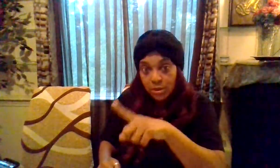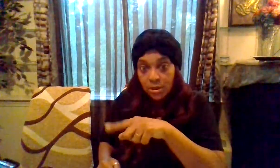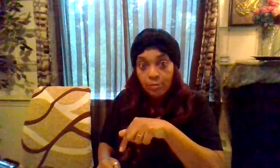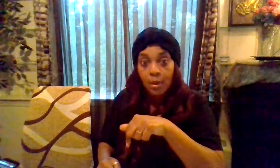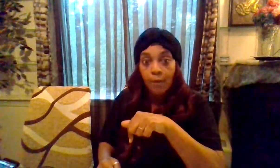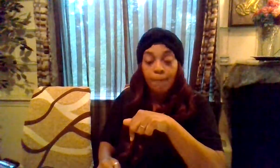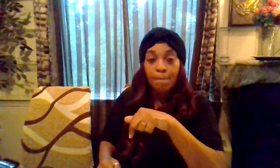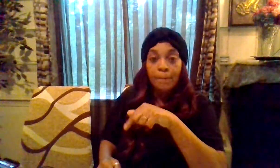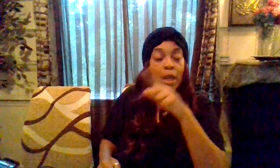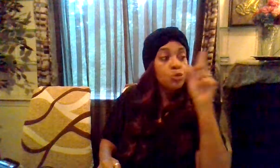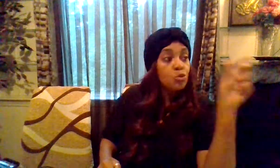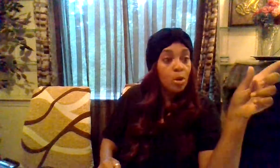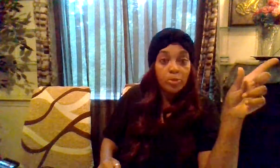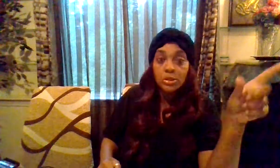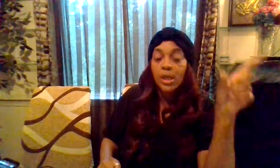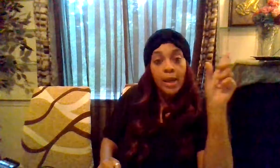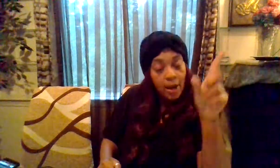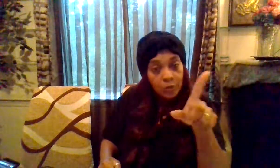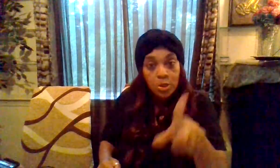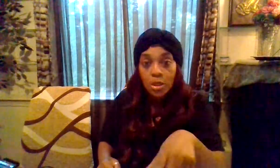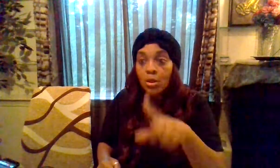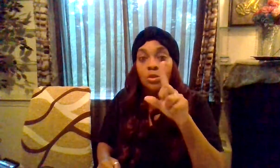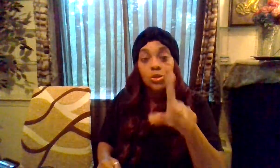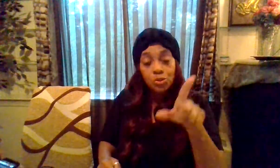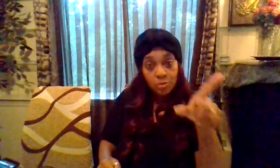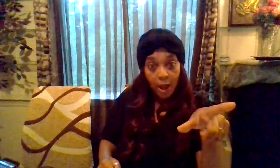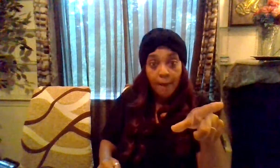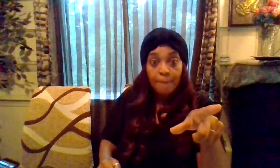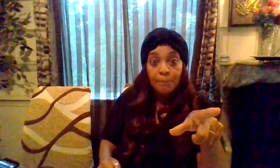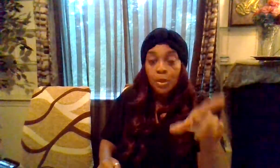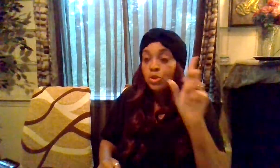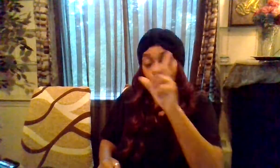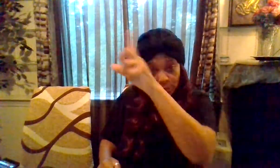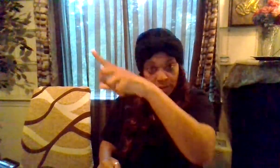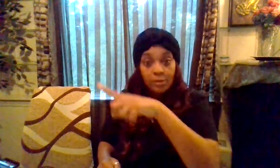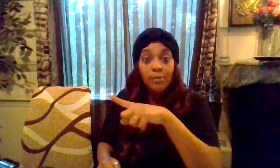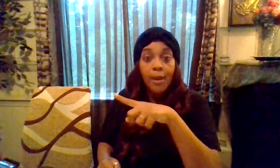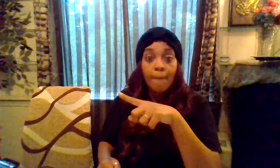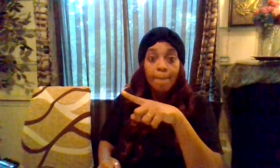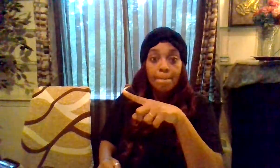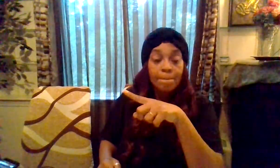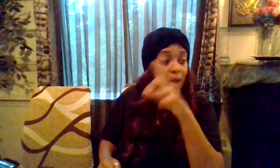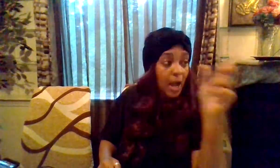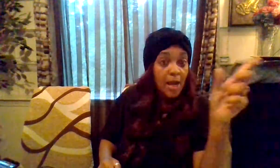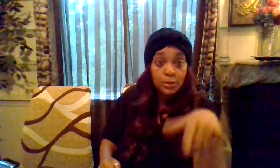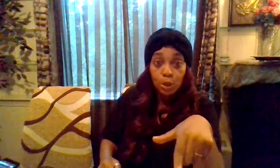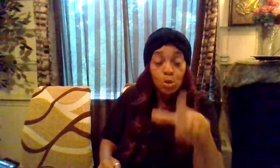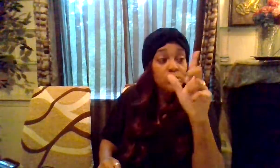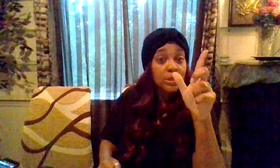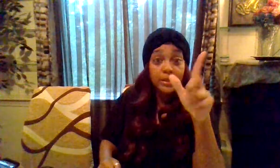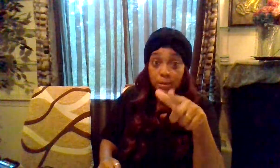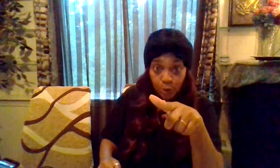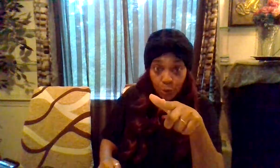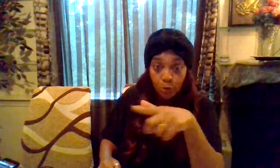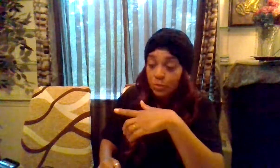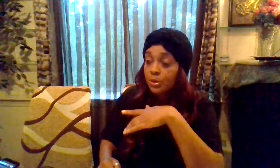receive that and you're going to appreciate everything that you got to receive that the highs the lows yes and the no's